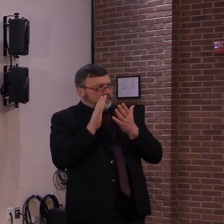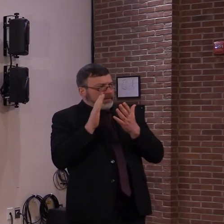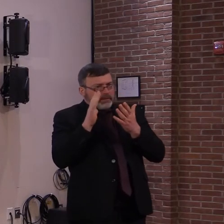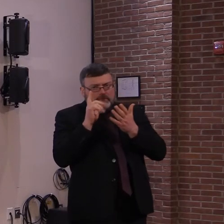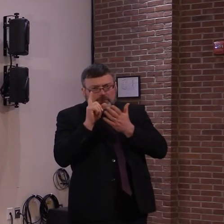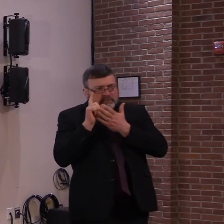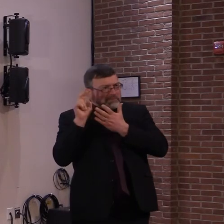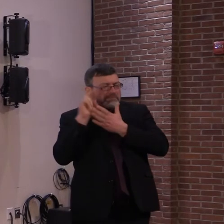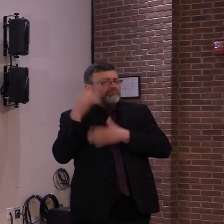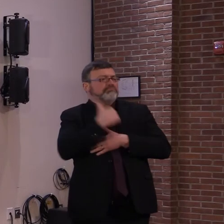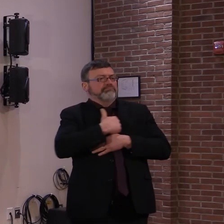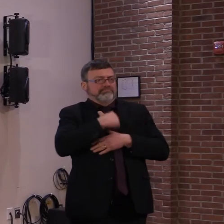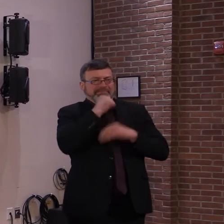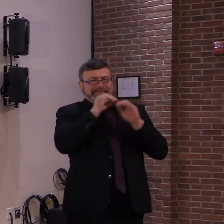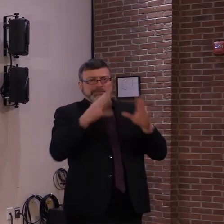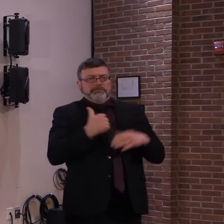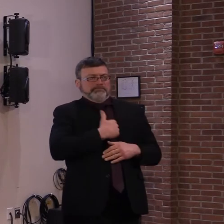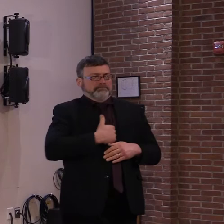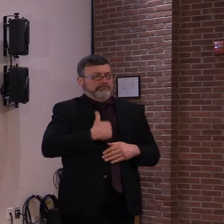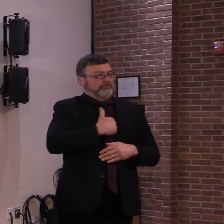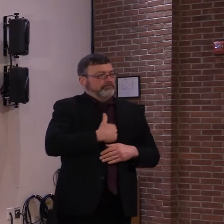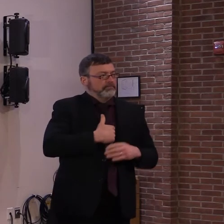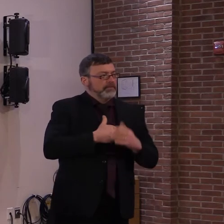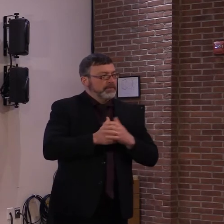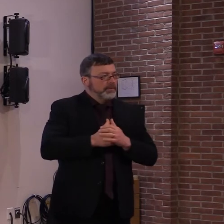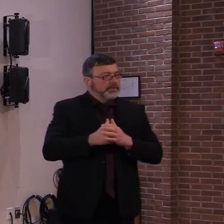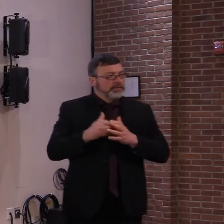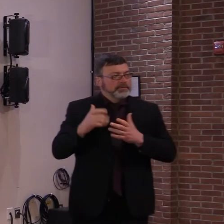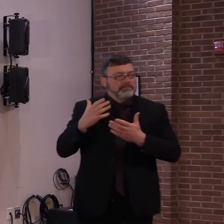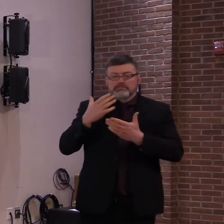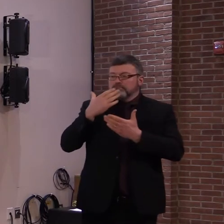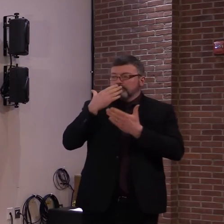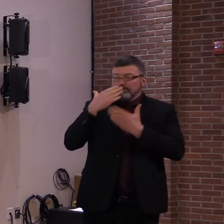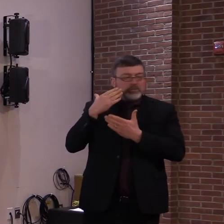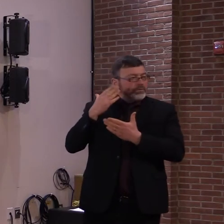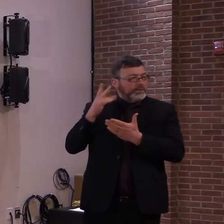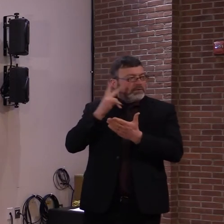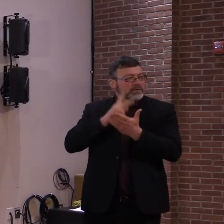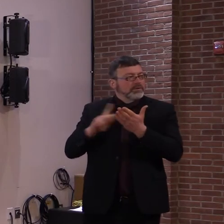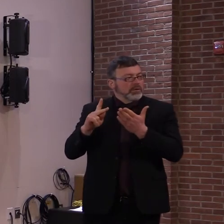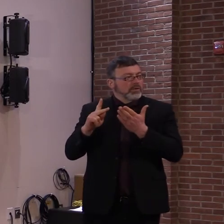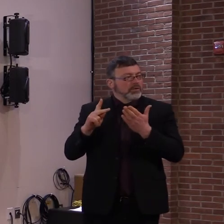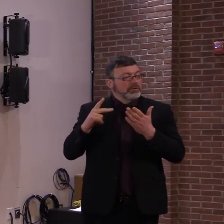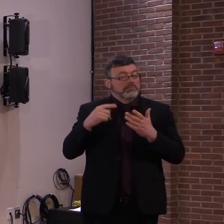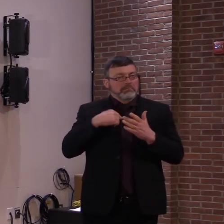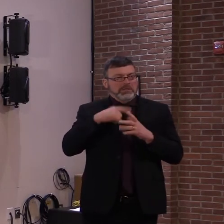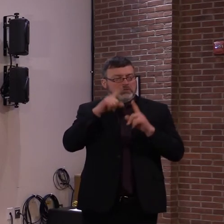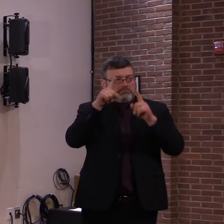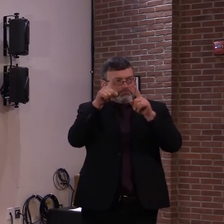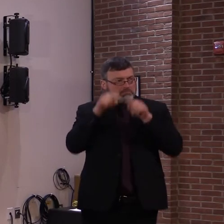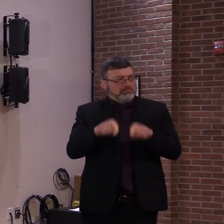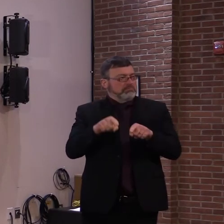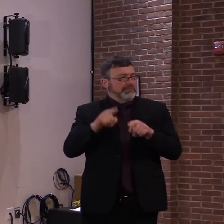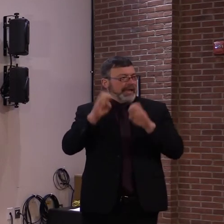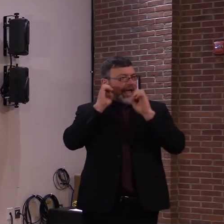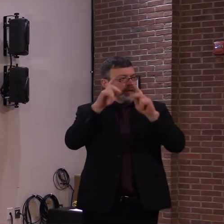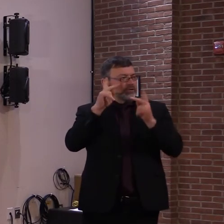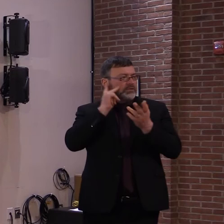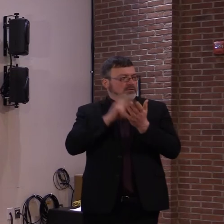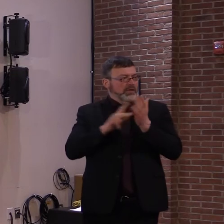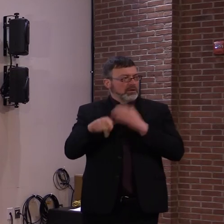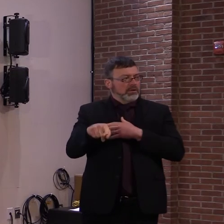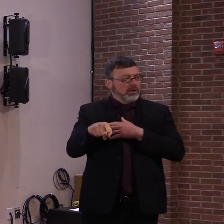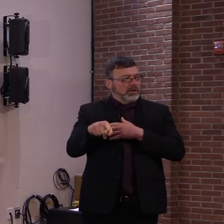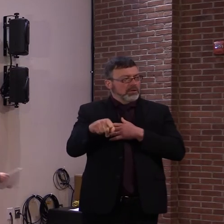Thank you, Secretary Smith. Could I just ask Secretary French quickly, will you double check on that school district? I just received a text